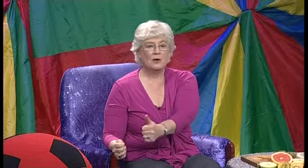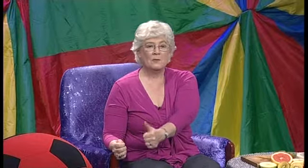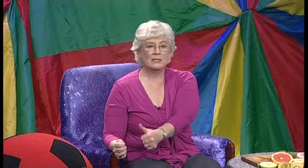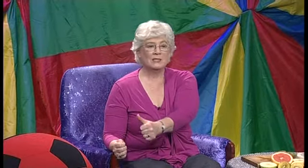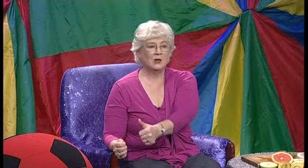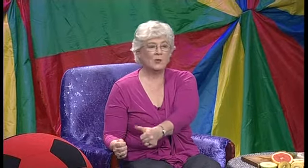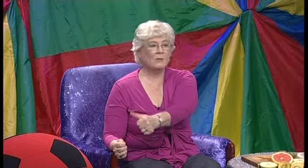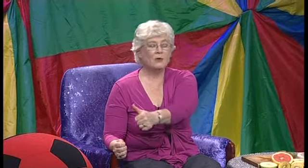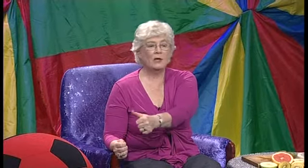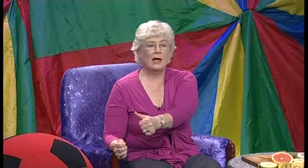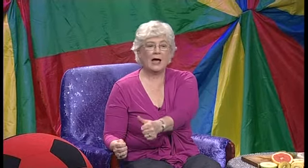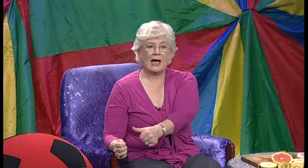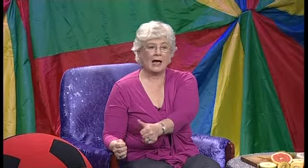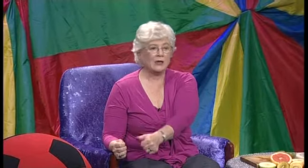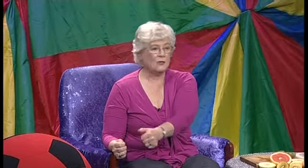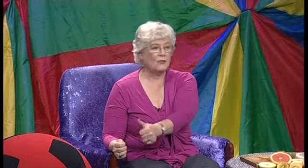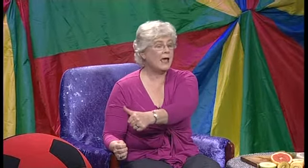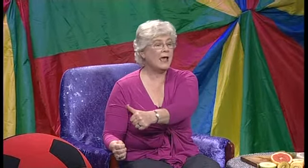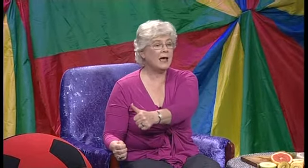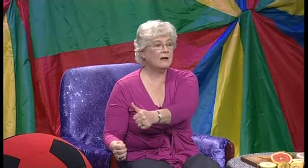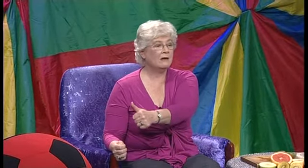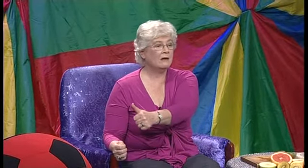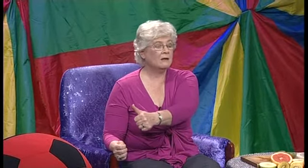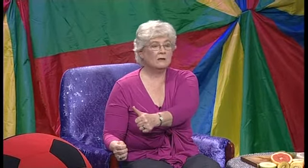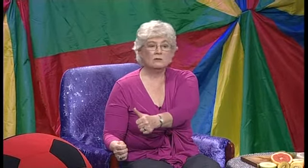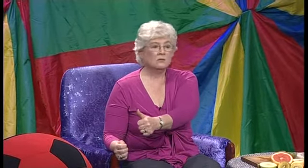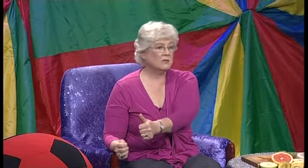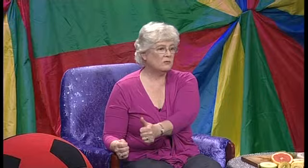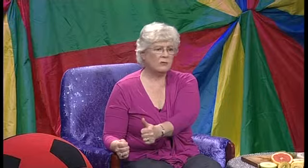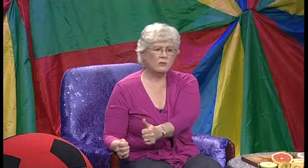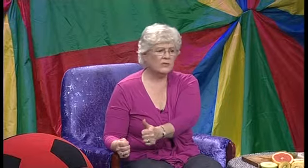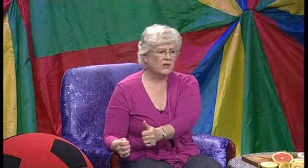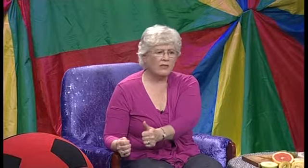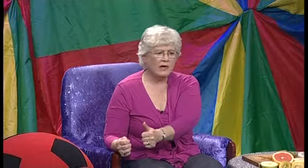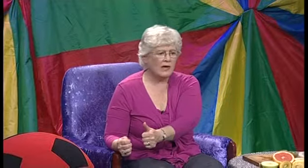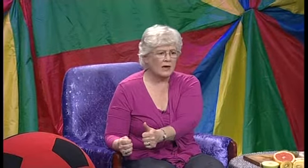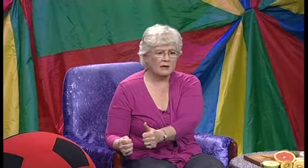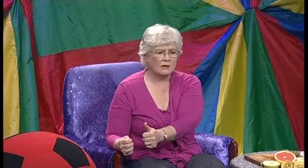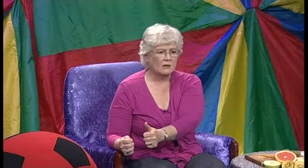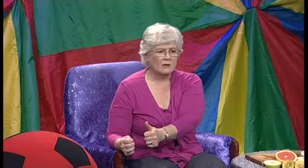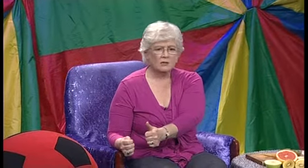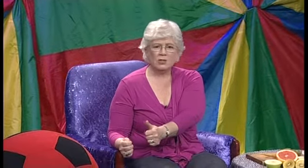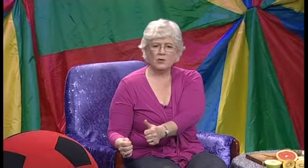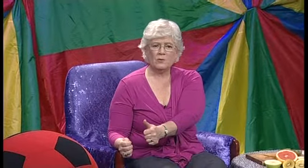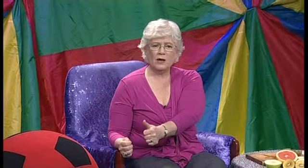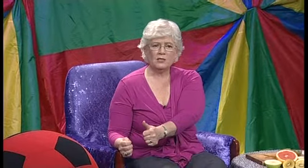Mr. Wibble, are you there? Mr. Wibble was not there. So he went